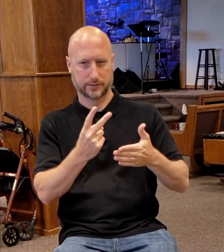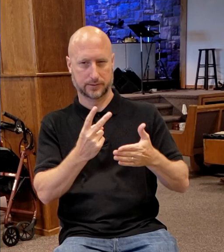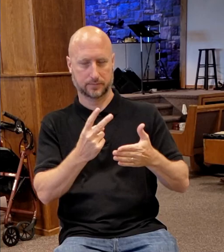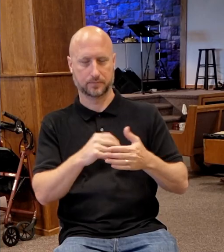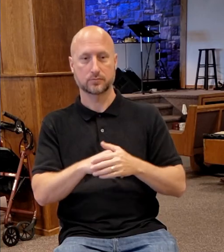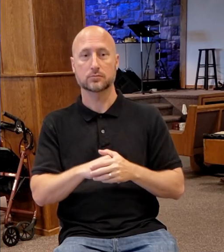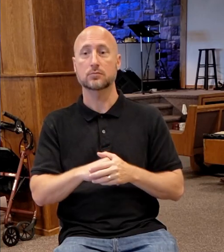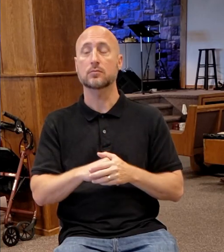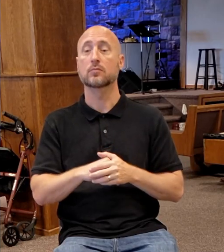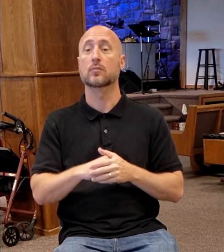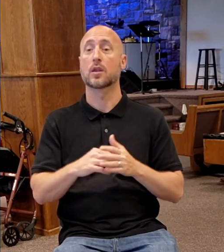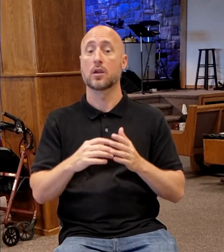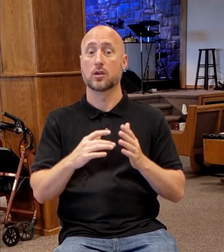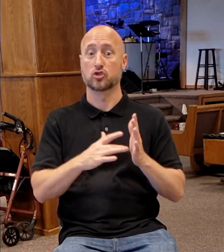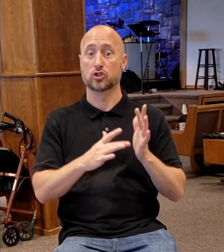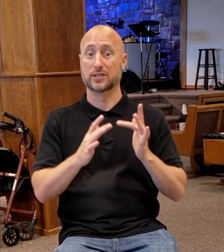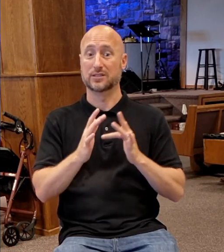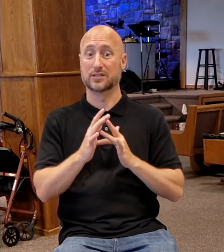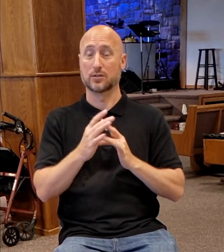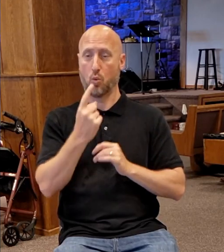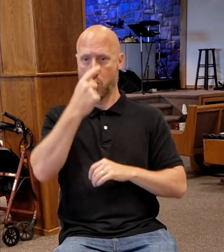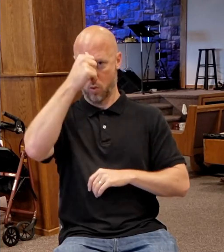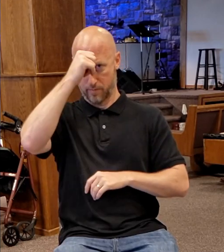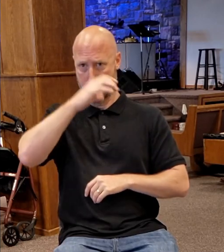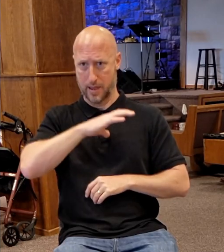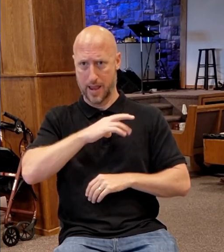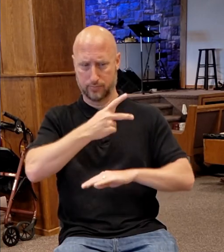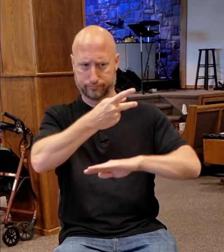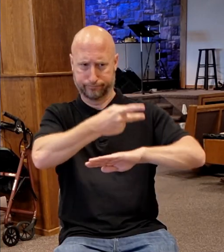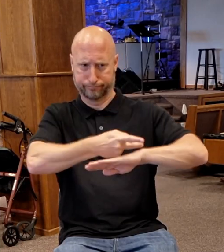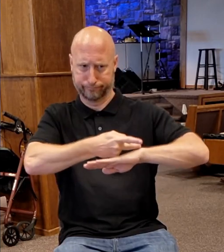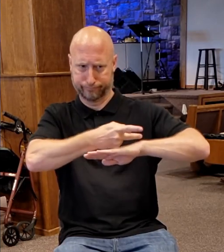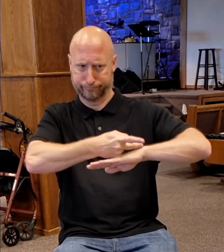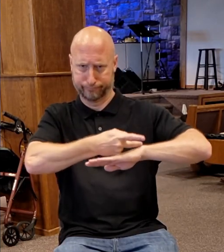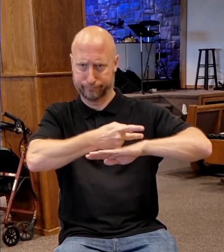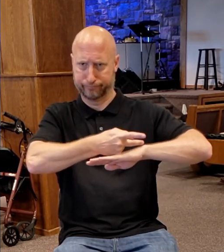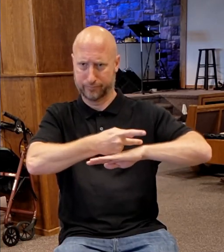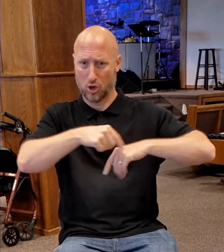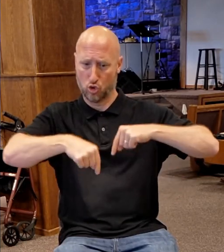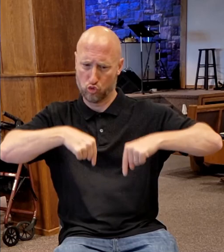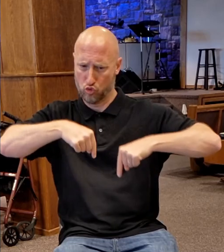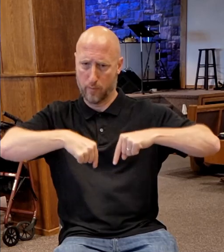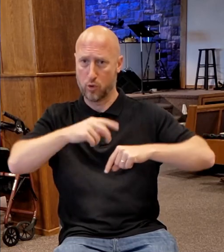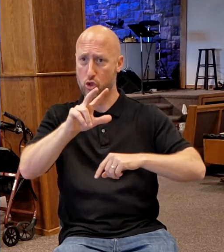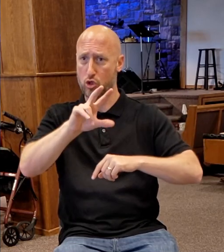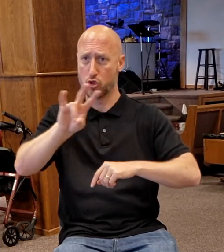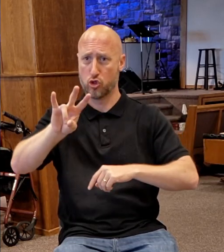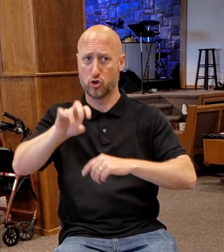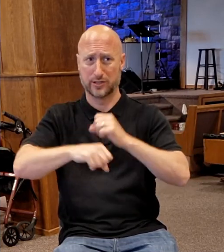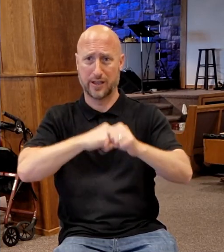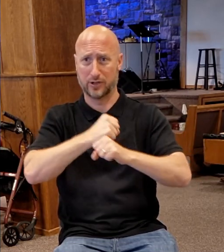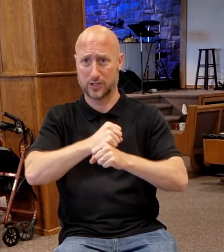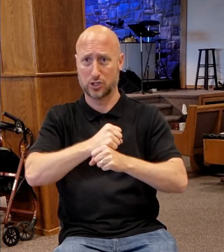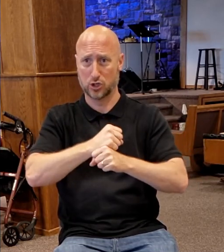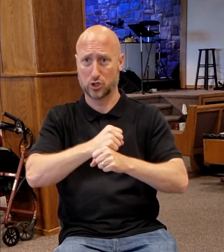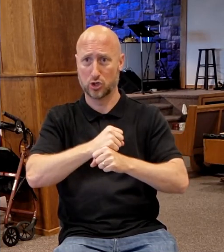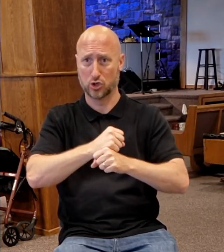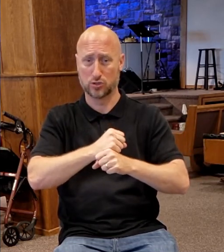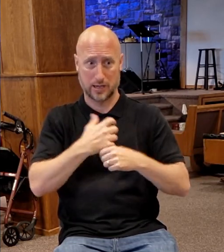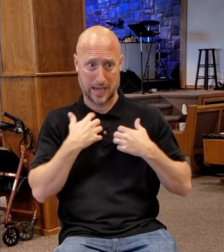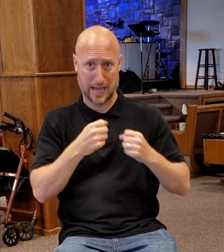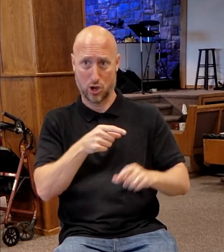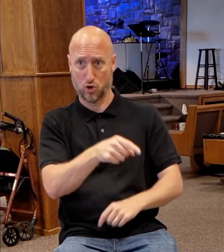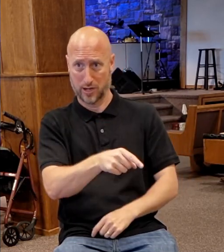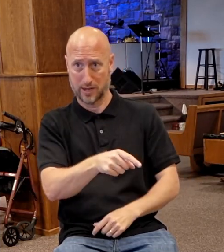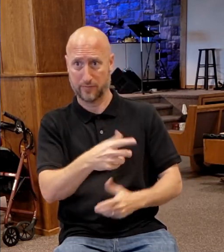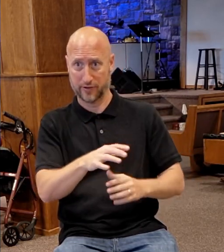When he healed the man on the Sabbath day, chapter 5, who was crippled for 37 years, he healed him and